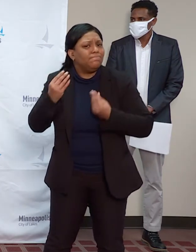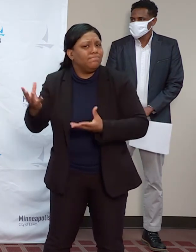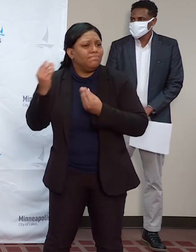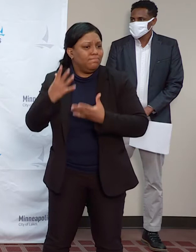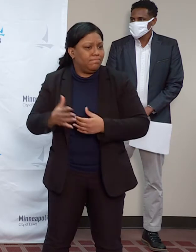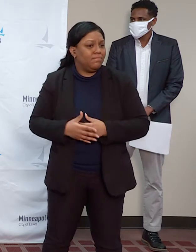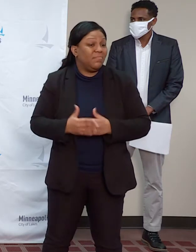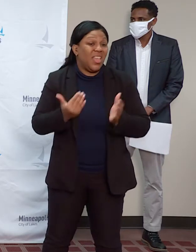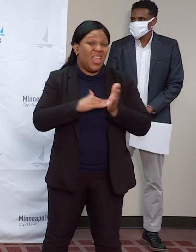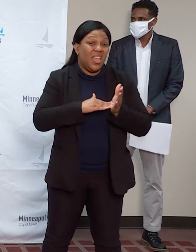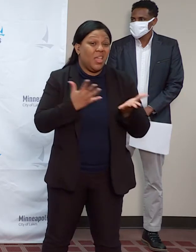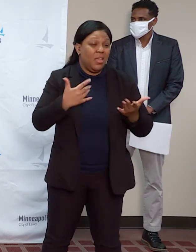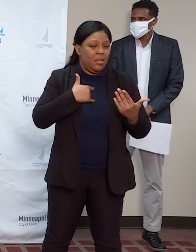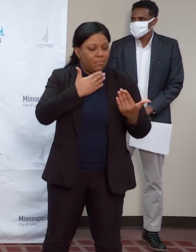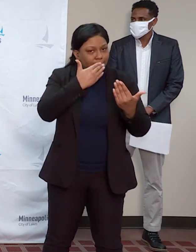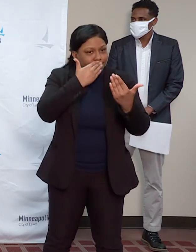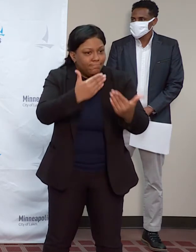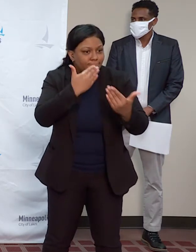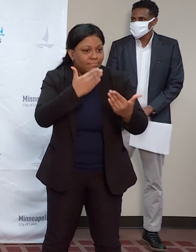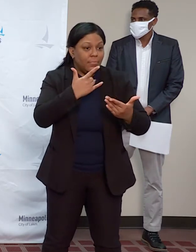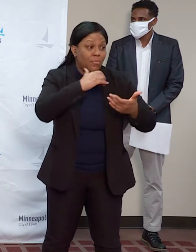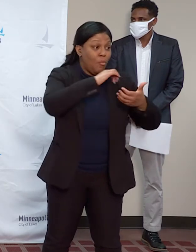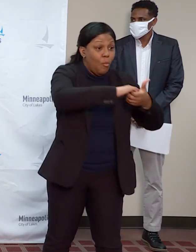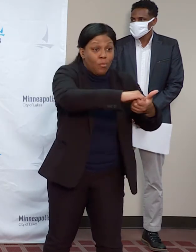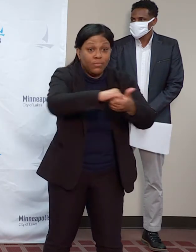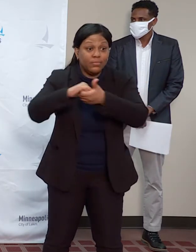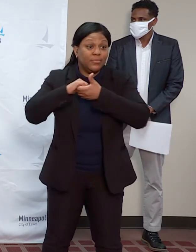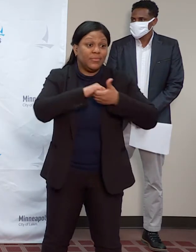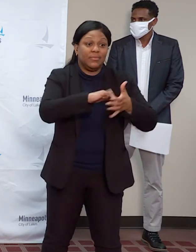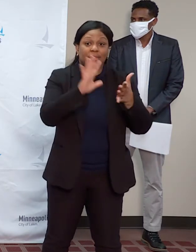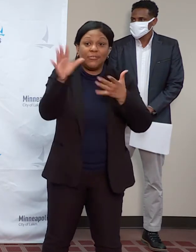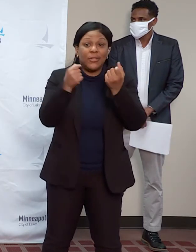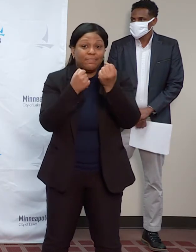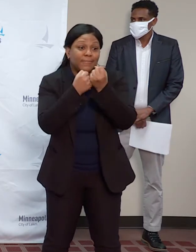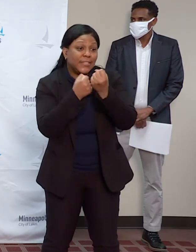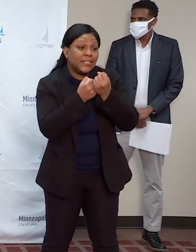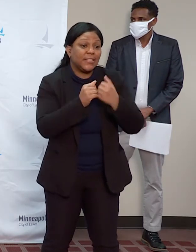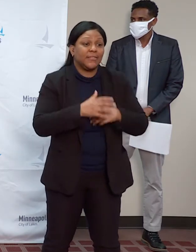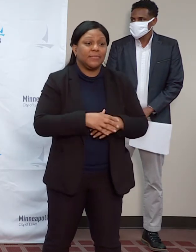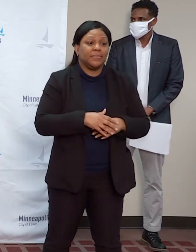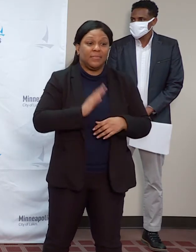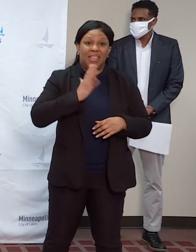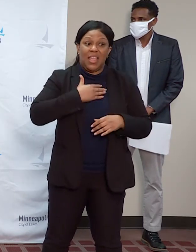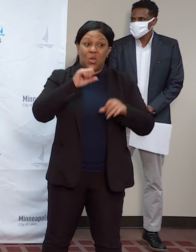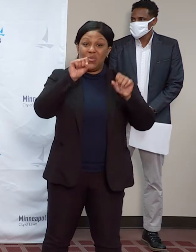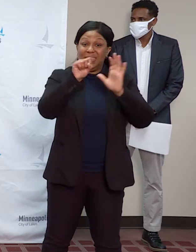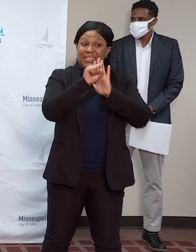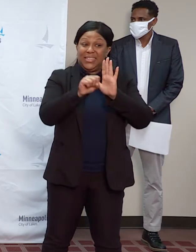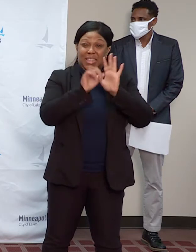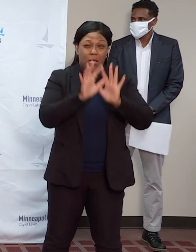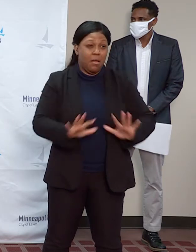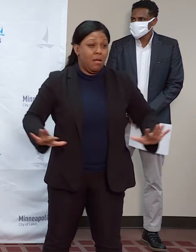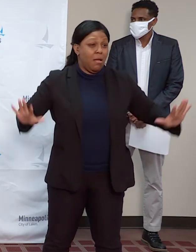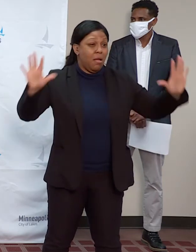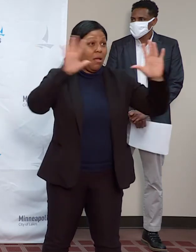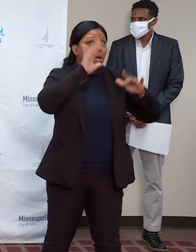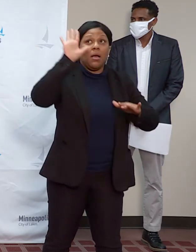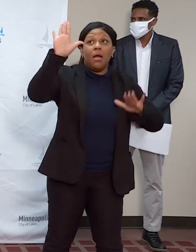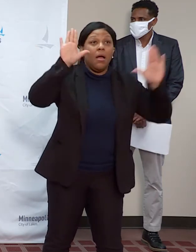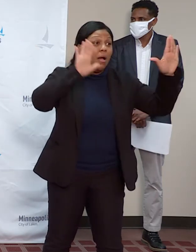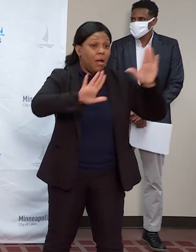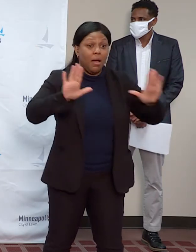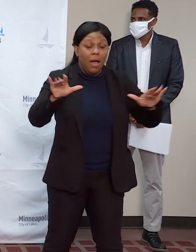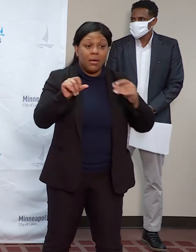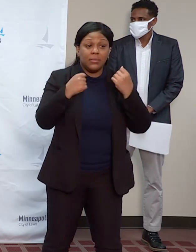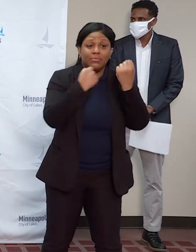thankful for the cooperation, the assistance that so many of our mutual aid partners around the state have offered. And again, we'll have a press conference